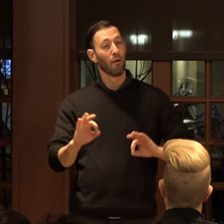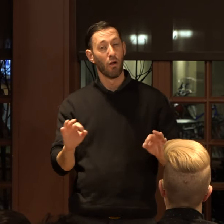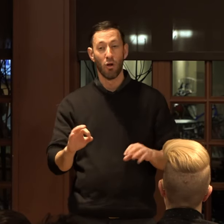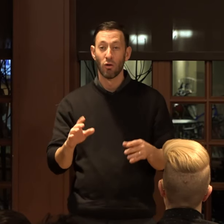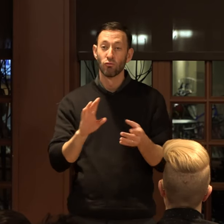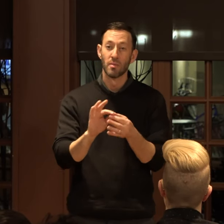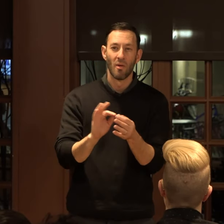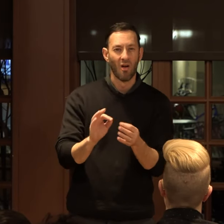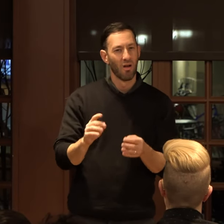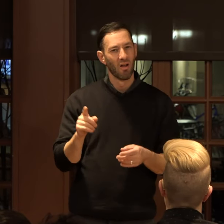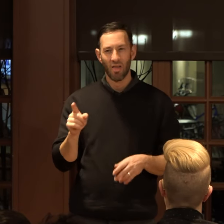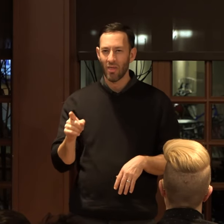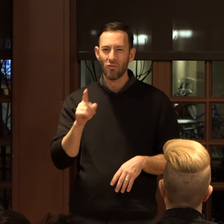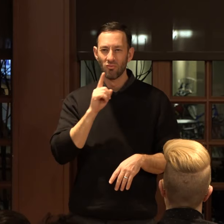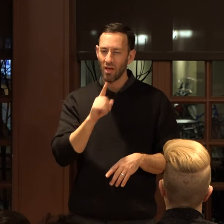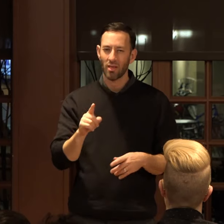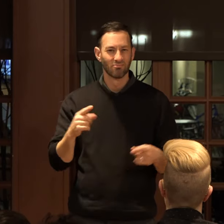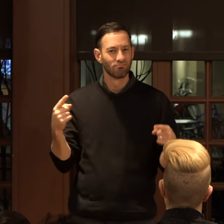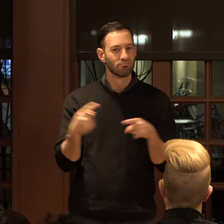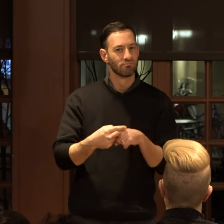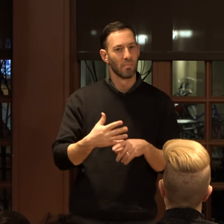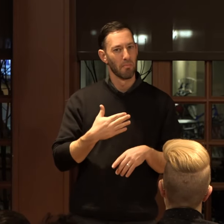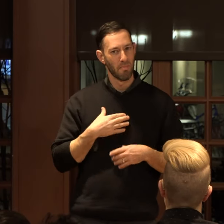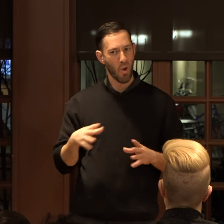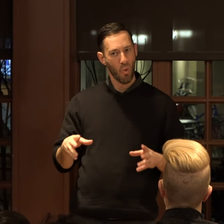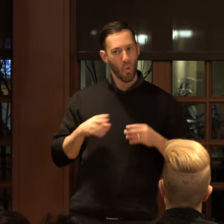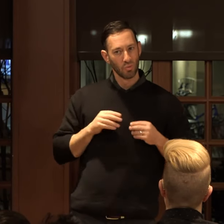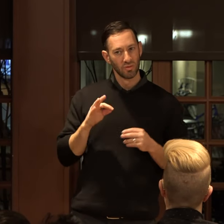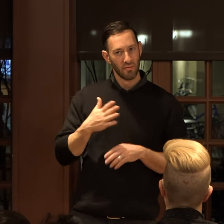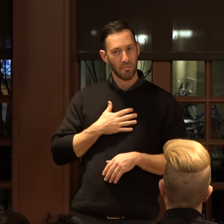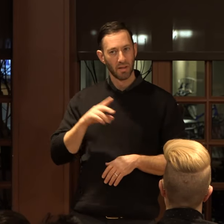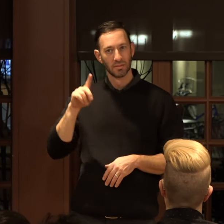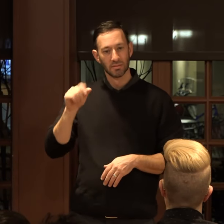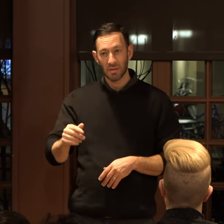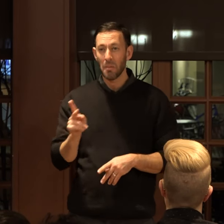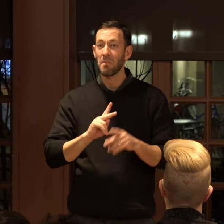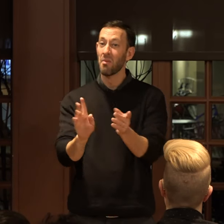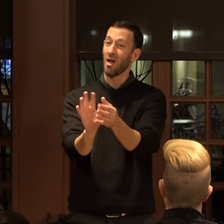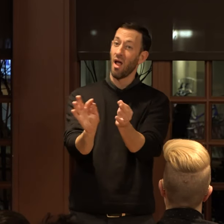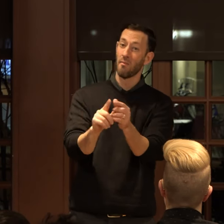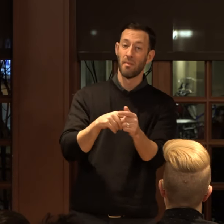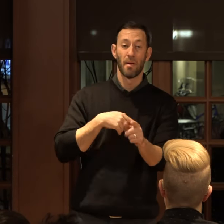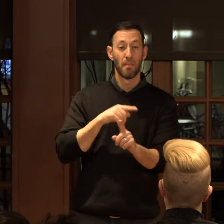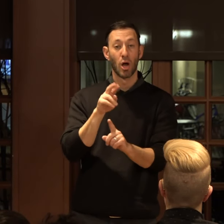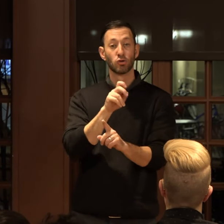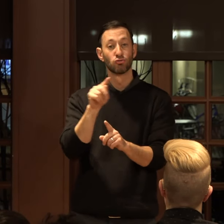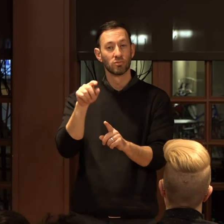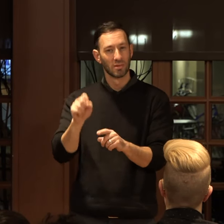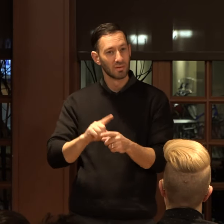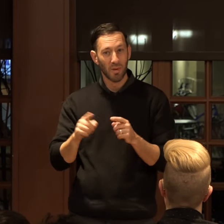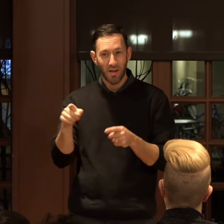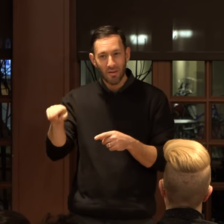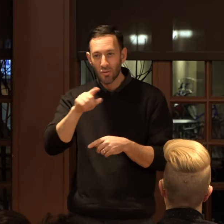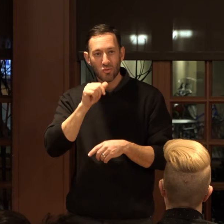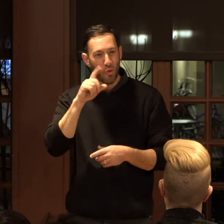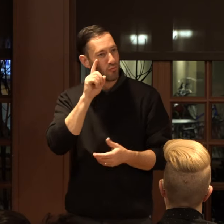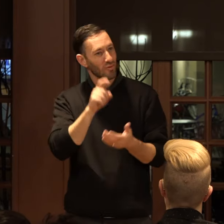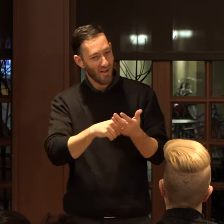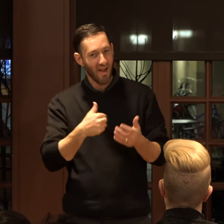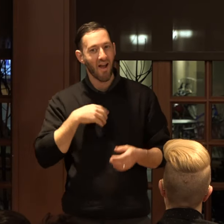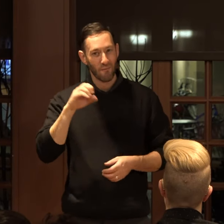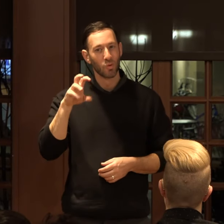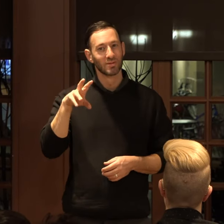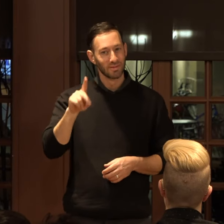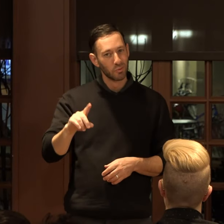ownership of my disability. People comment on my Tourette's, but few recognize that I also have obsessive-compulsive disorder.